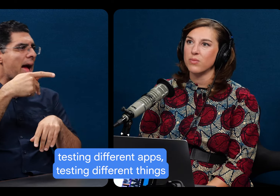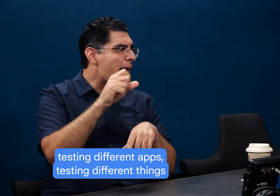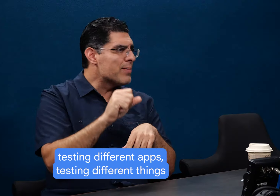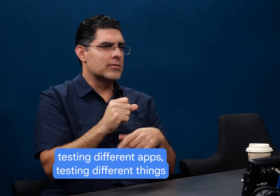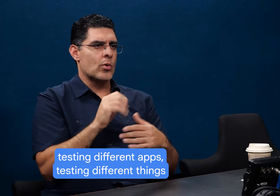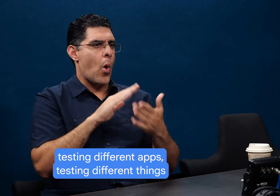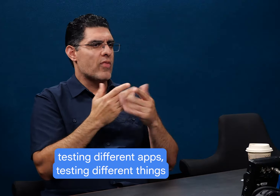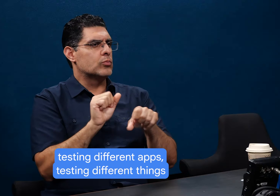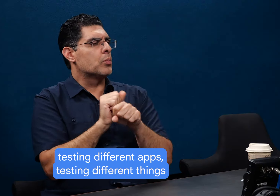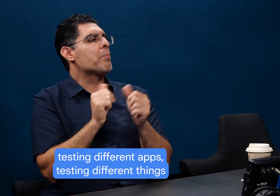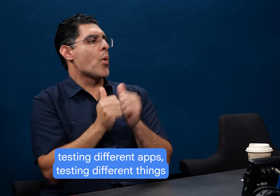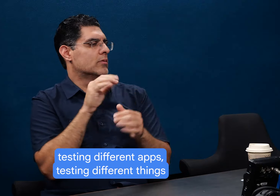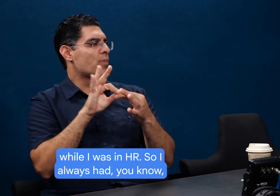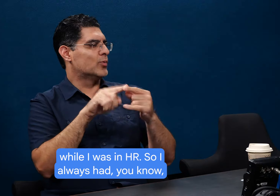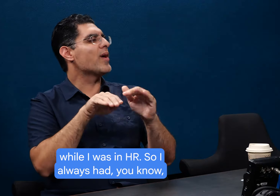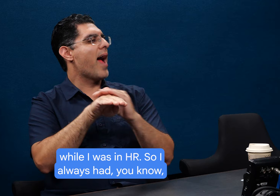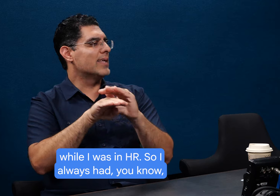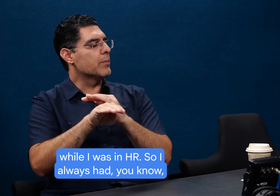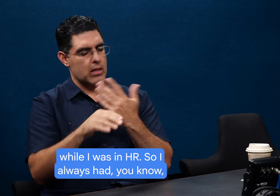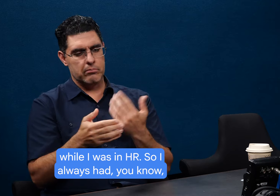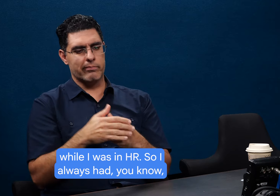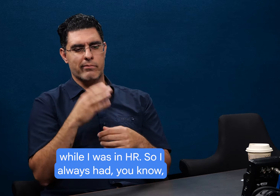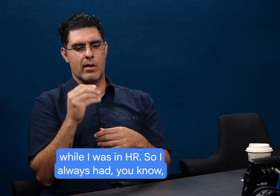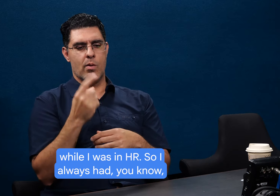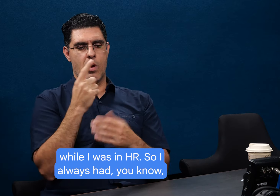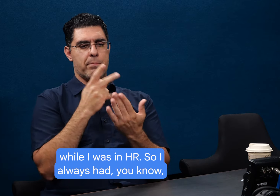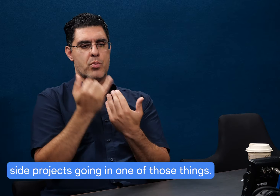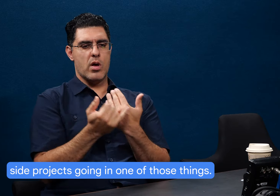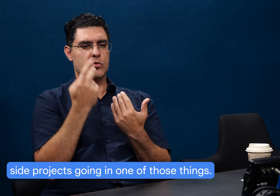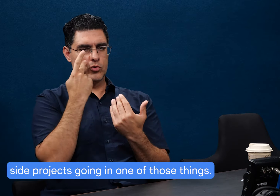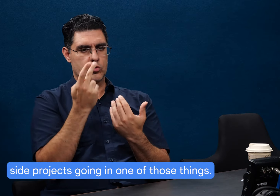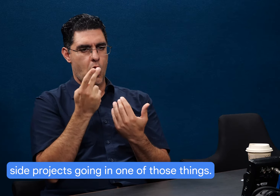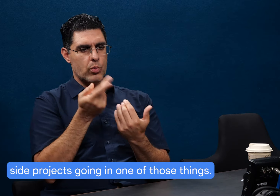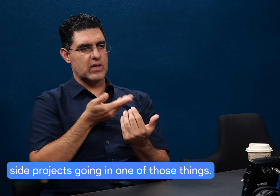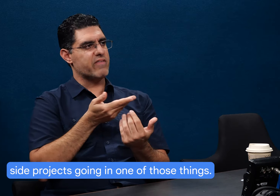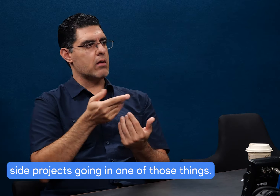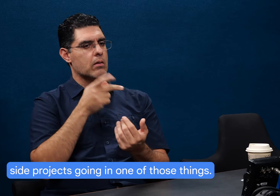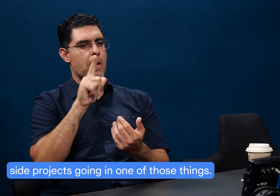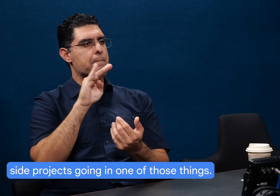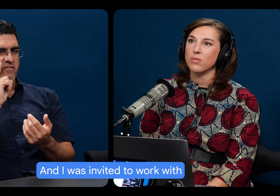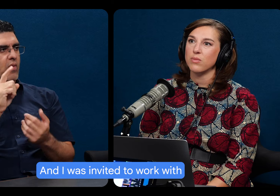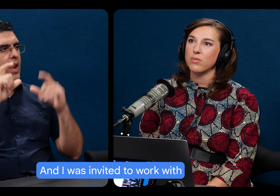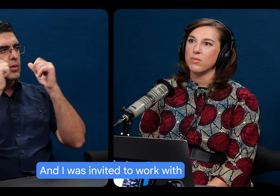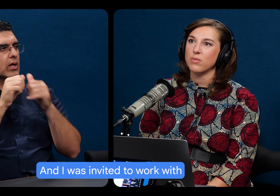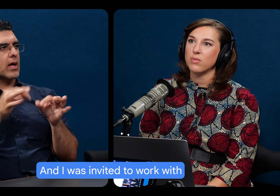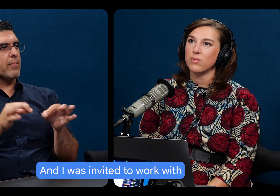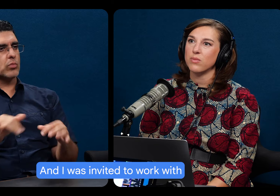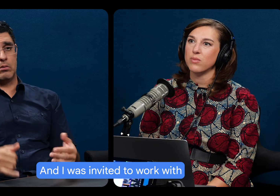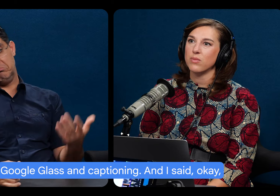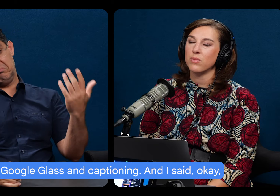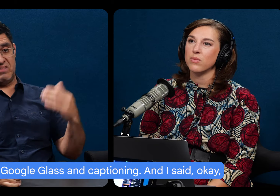testing different apps, testing different things while I was in HR. So I always had, you side projects going on in those things. And I was invited